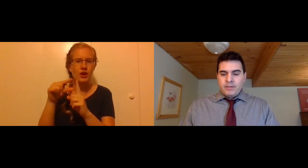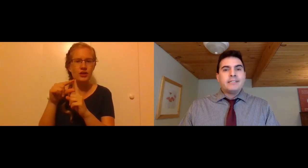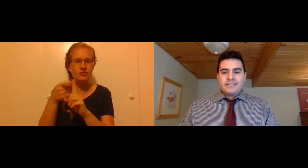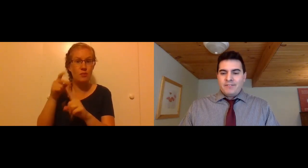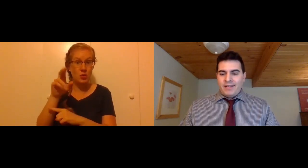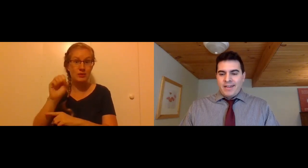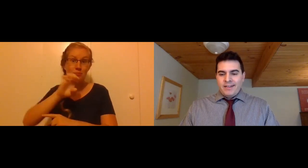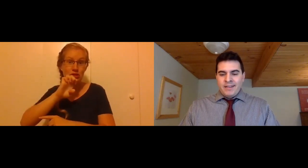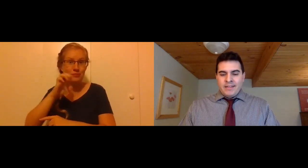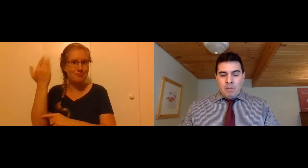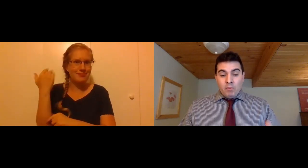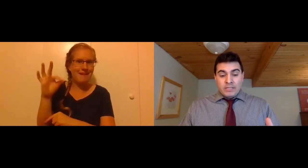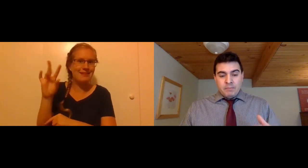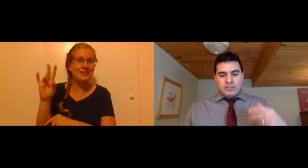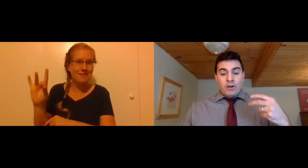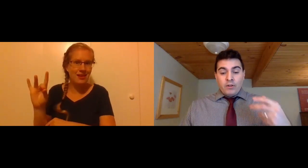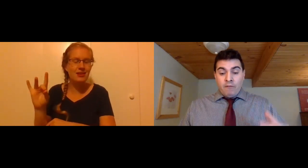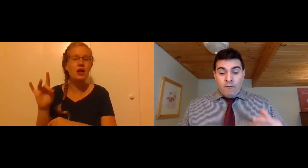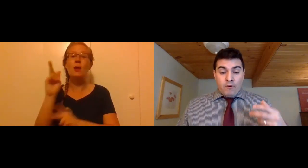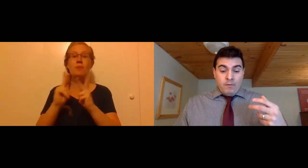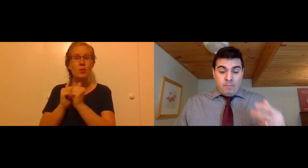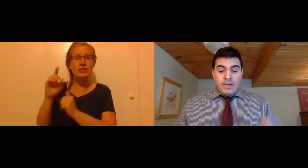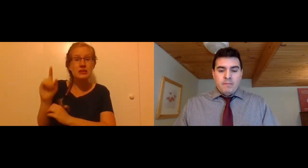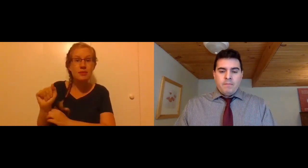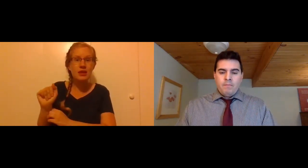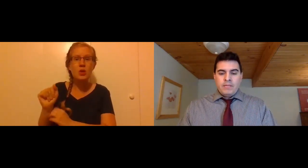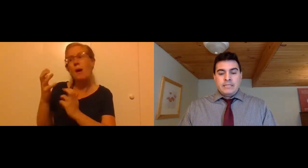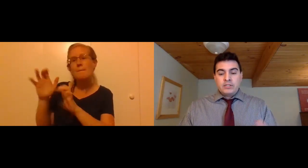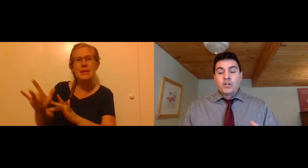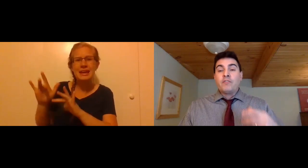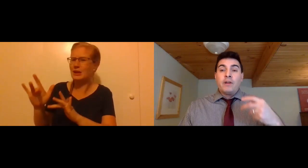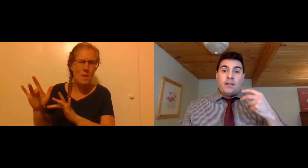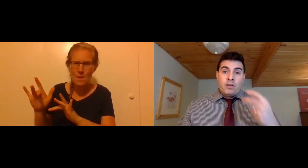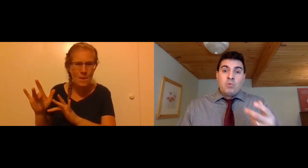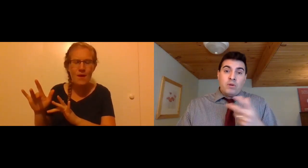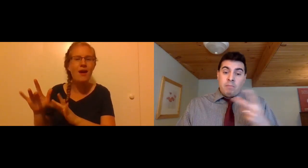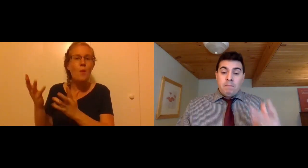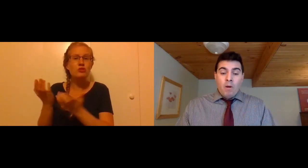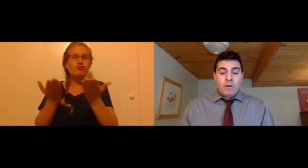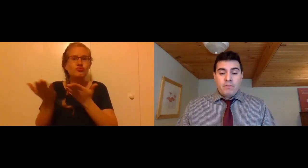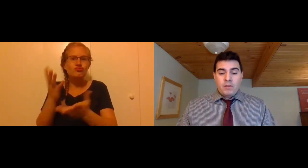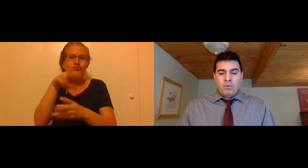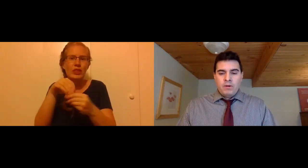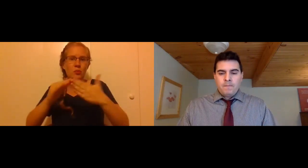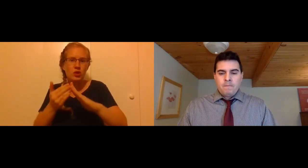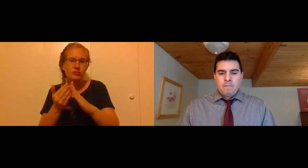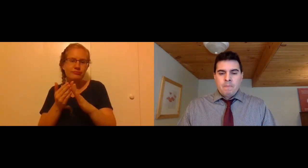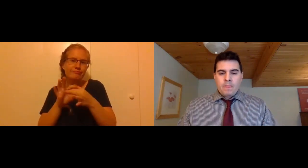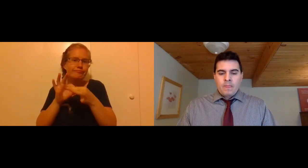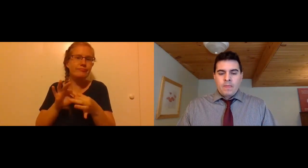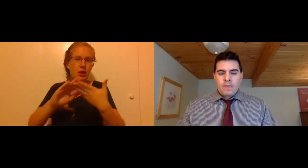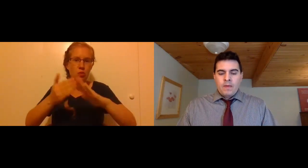bishops in 1978 that people with disabilities are not looking for pity, but they seek to serve in a community, to be part of the community.